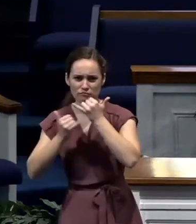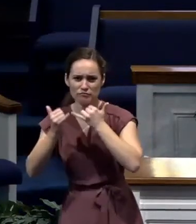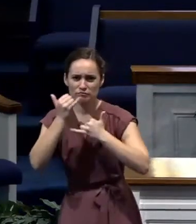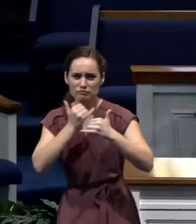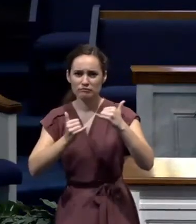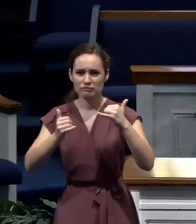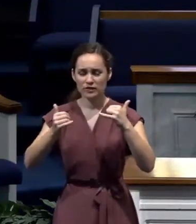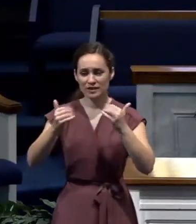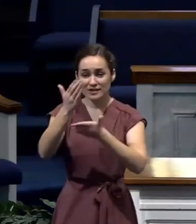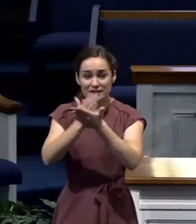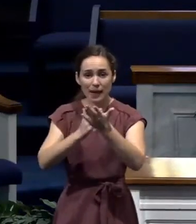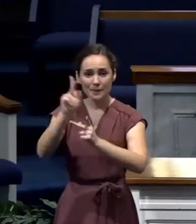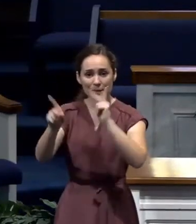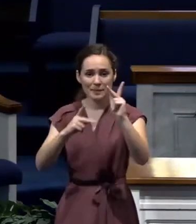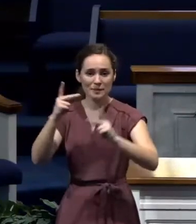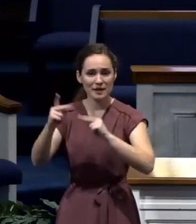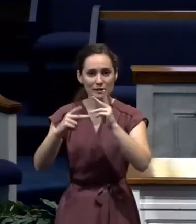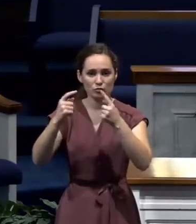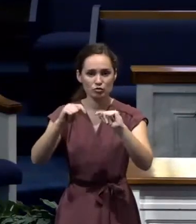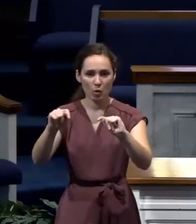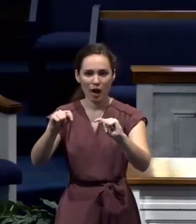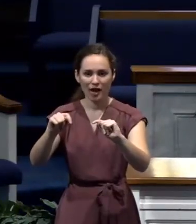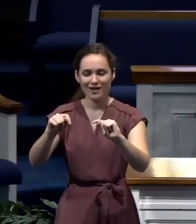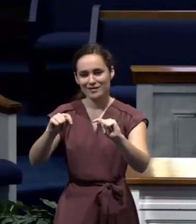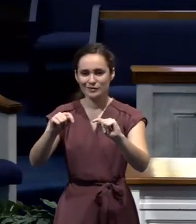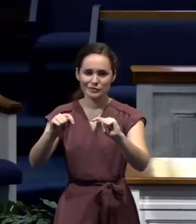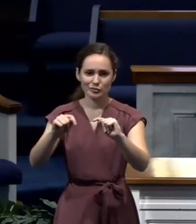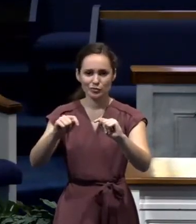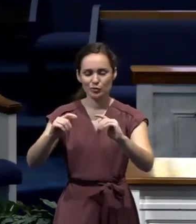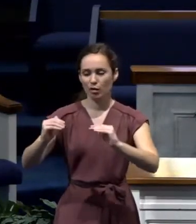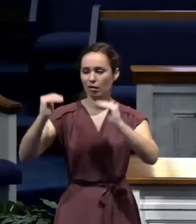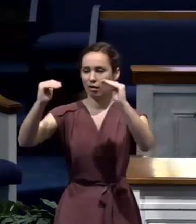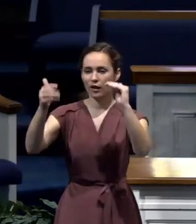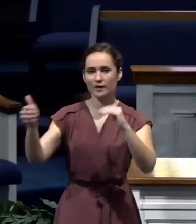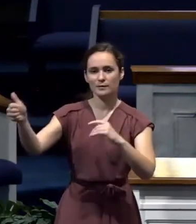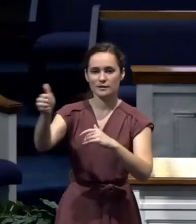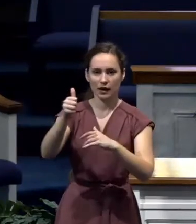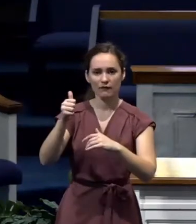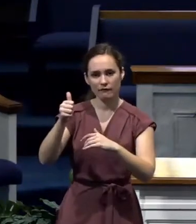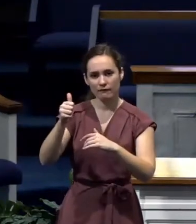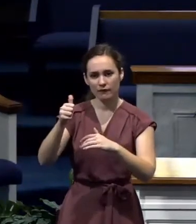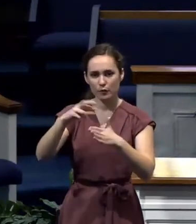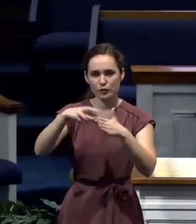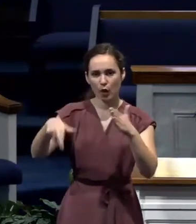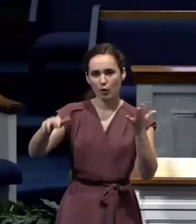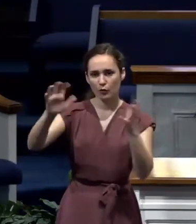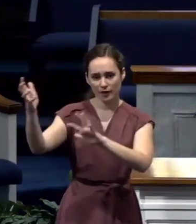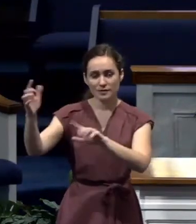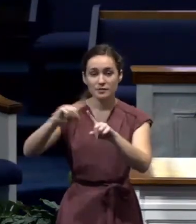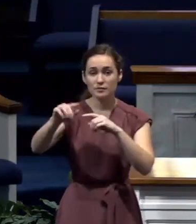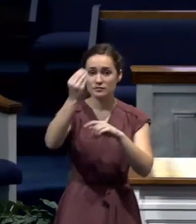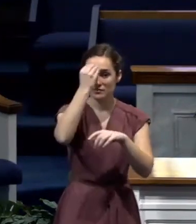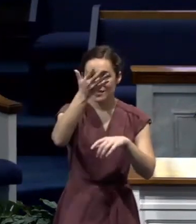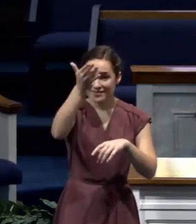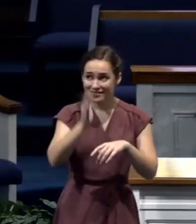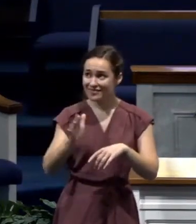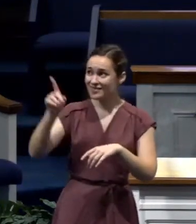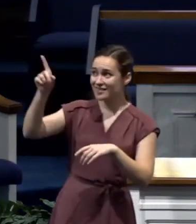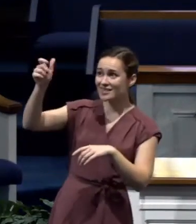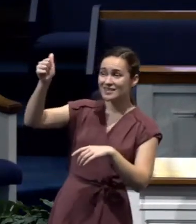to advance their own political agenda. But again, I tell you, friend, God is in control and God is accomplishing his purpose.